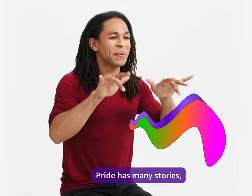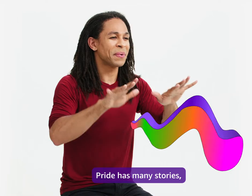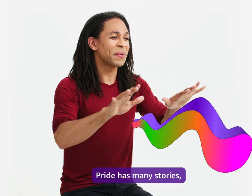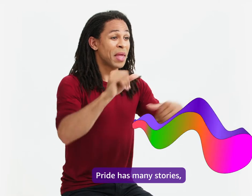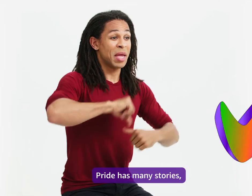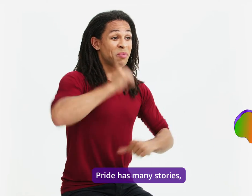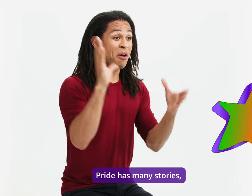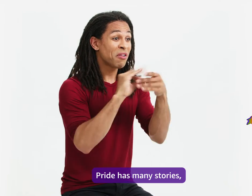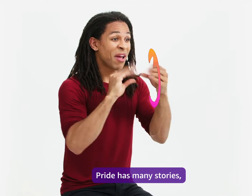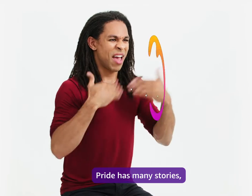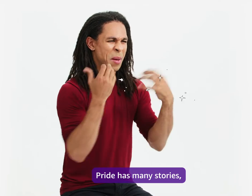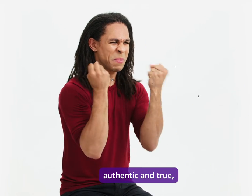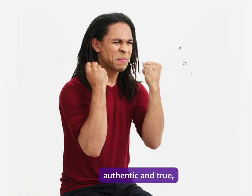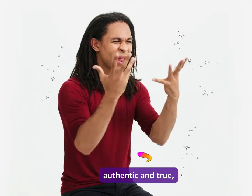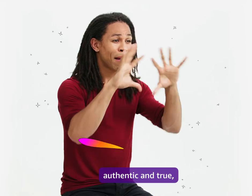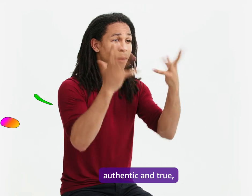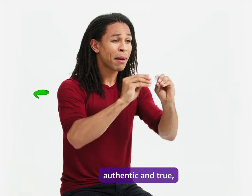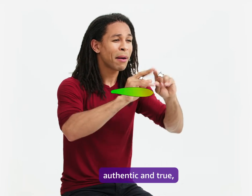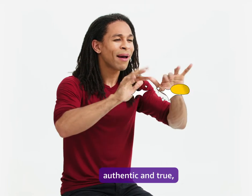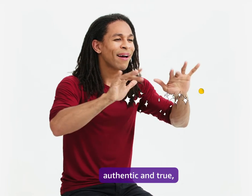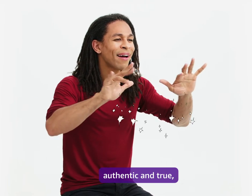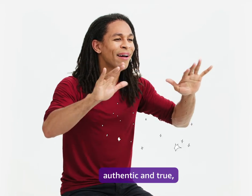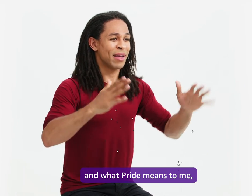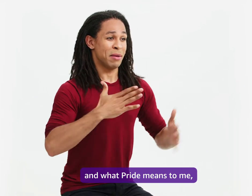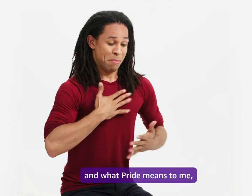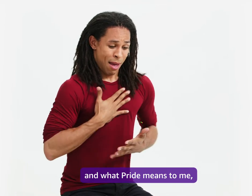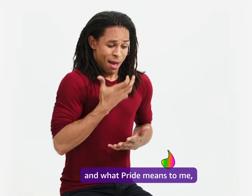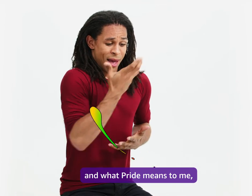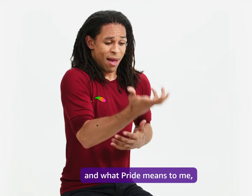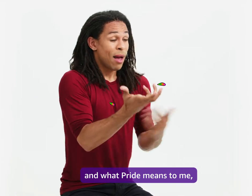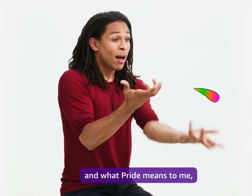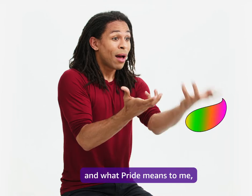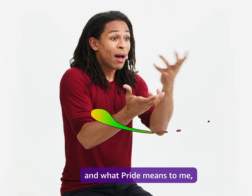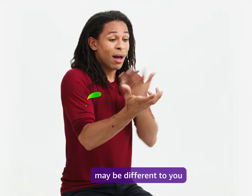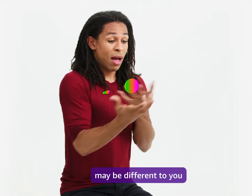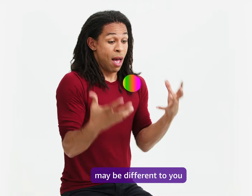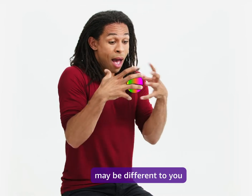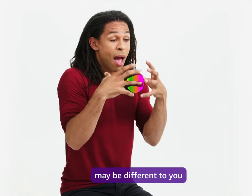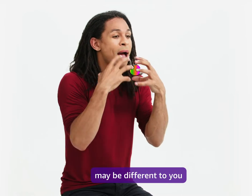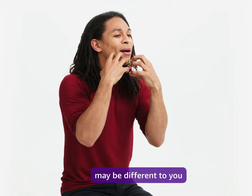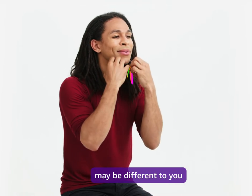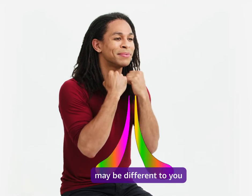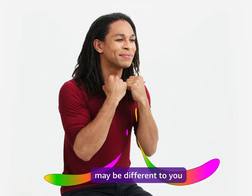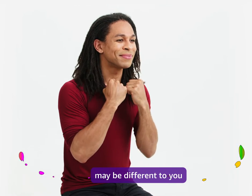Pride has many stories, authentic and true, and what Pride means to me may be different to you.